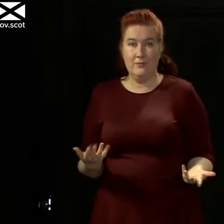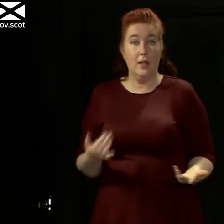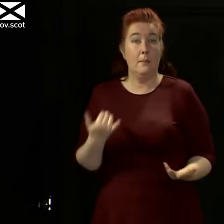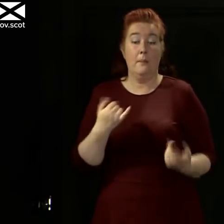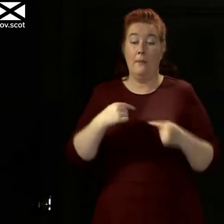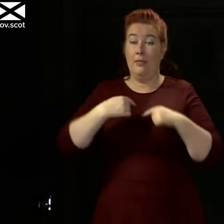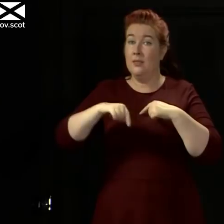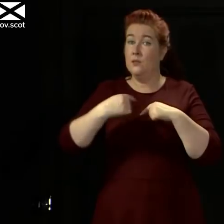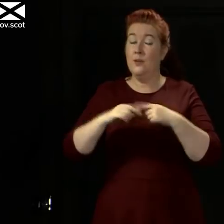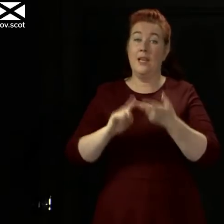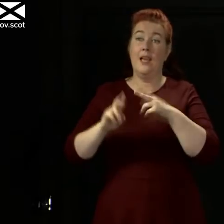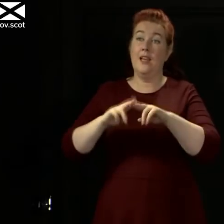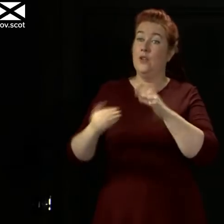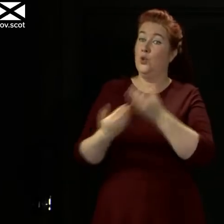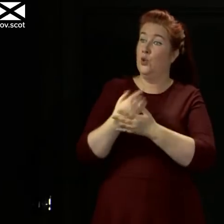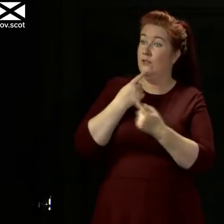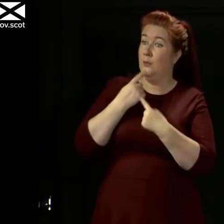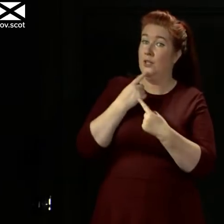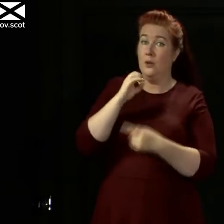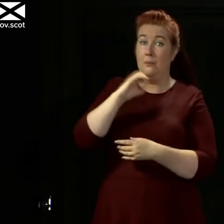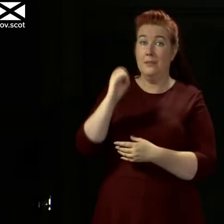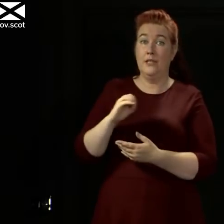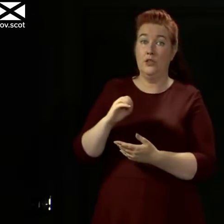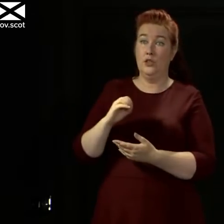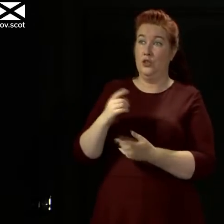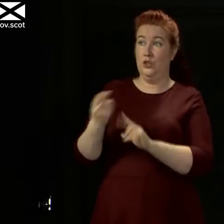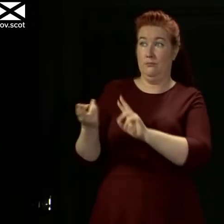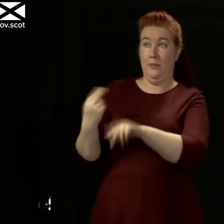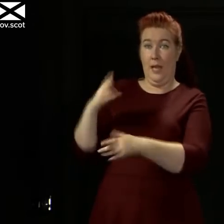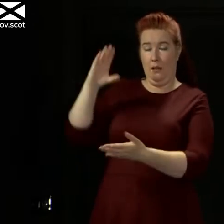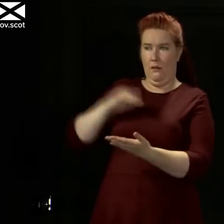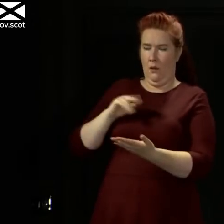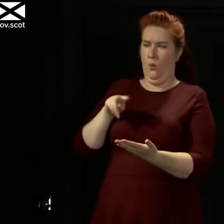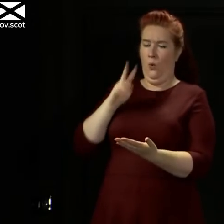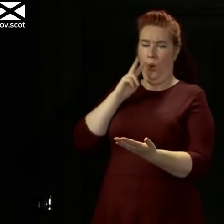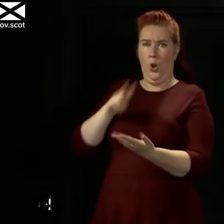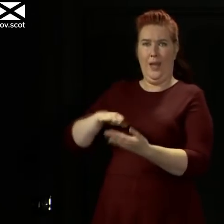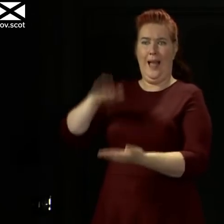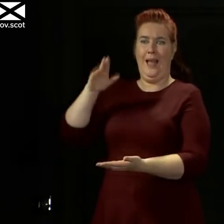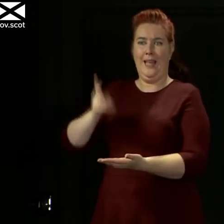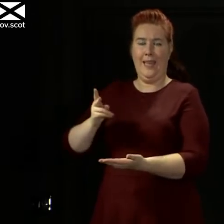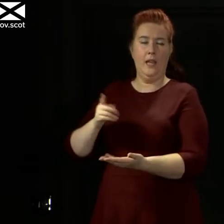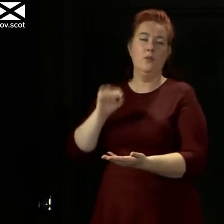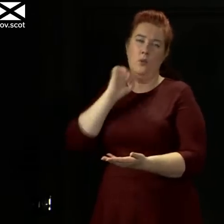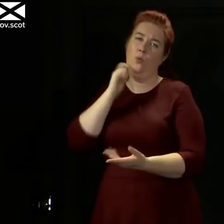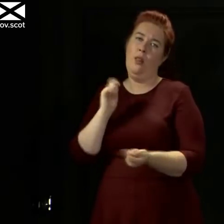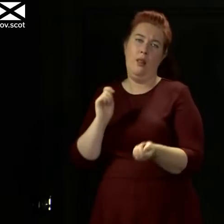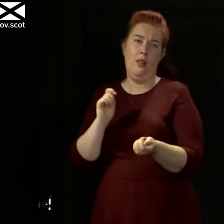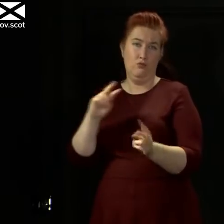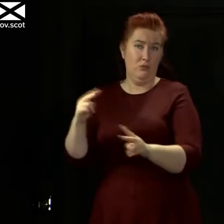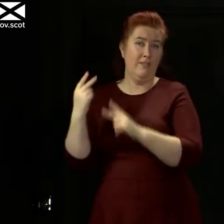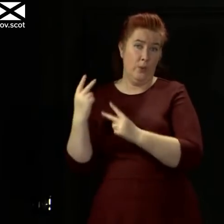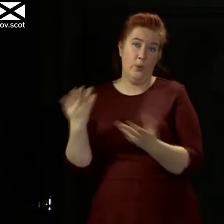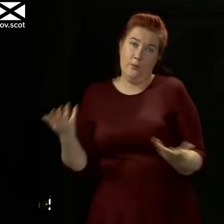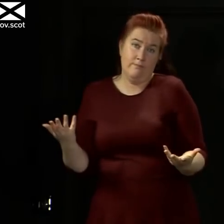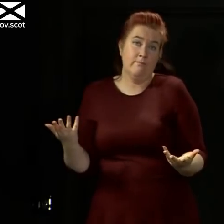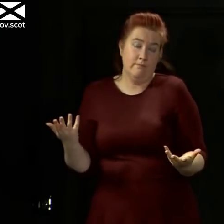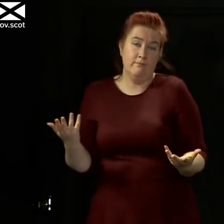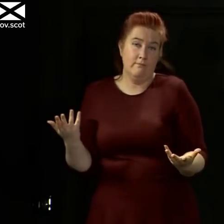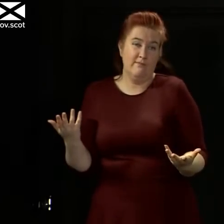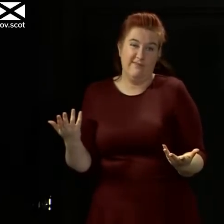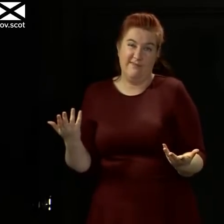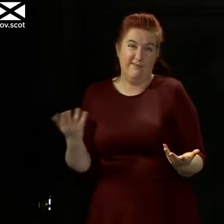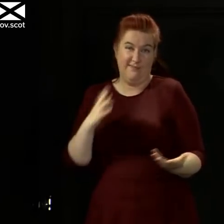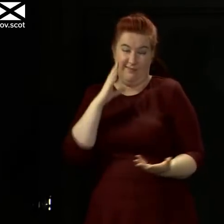data we get on this suggests a greater cause for concern, we may have to review that. And that really